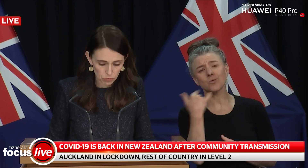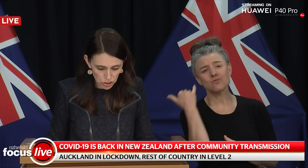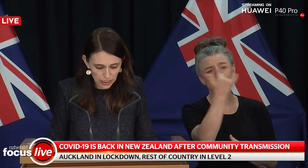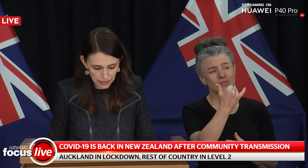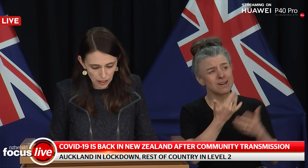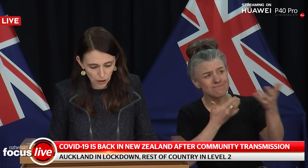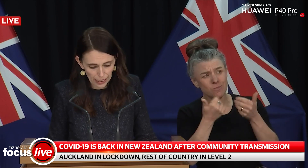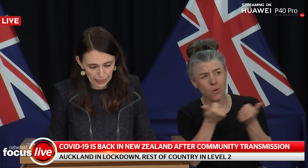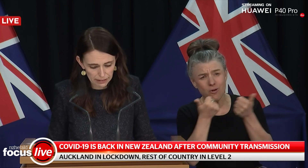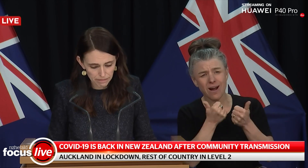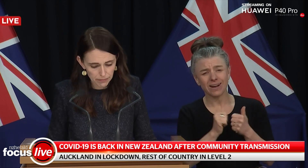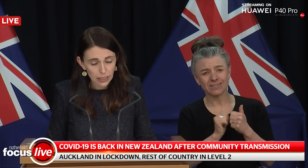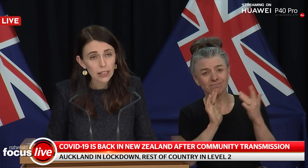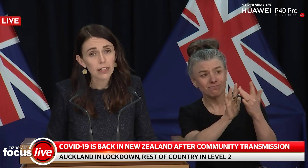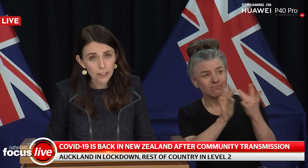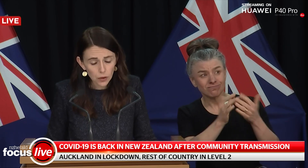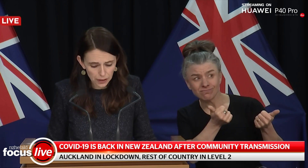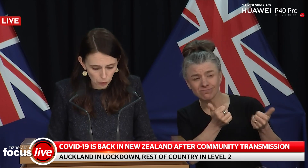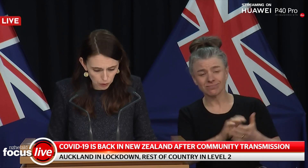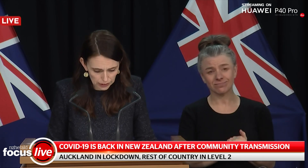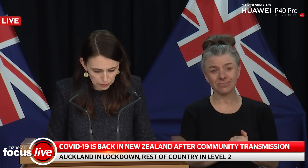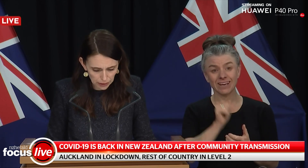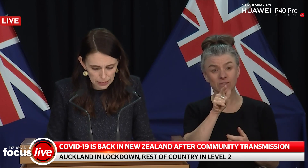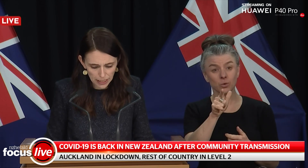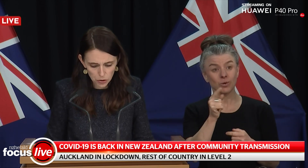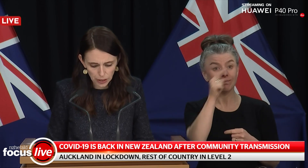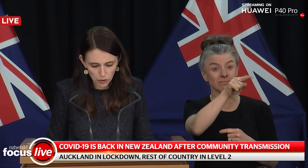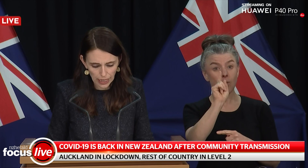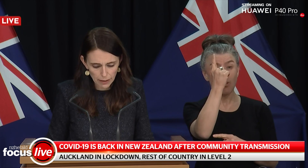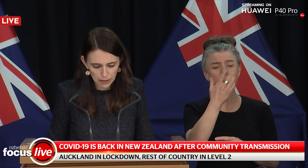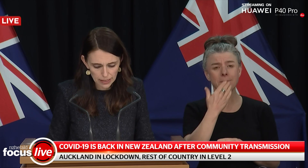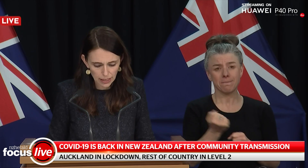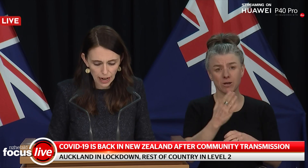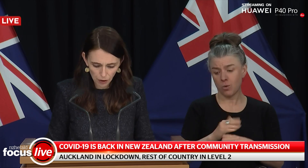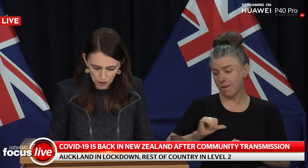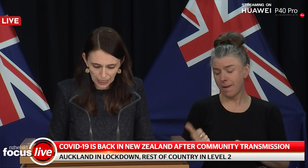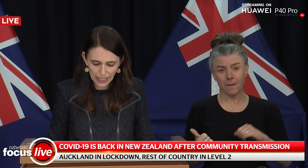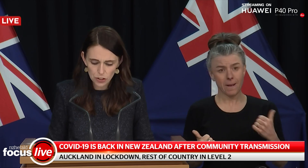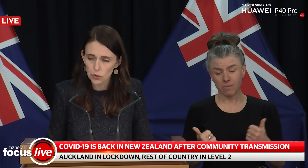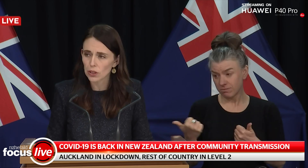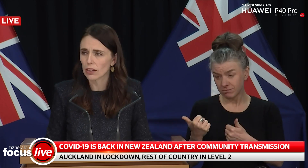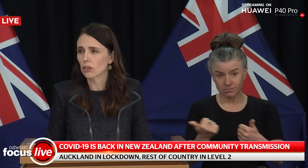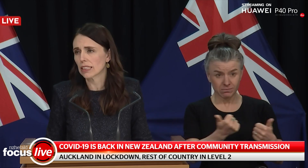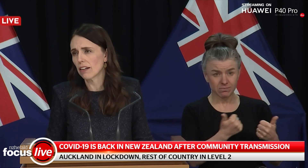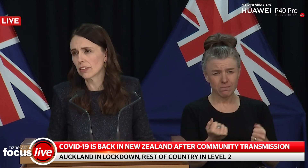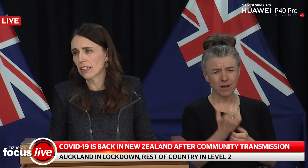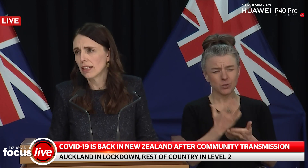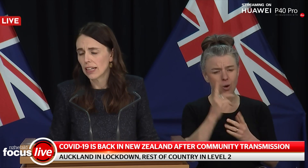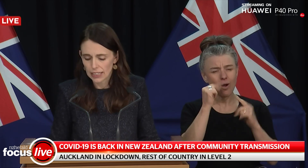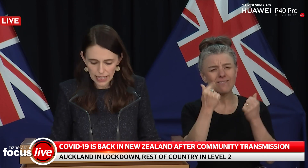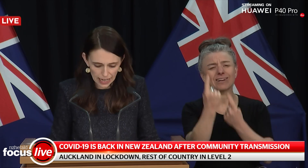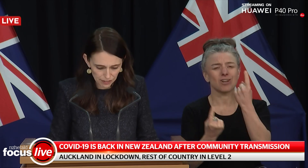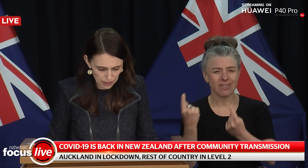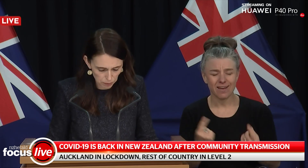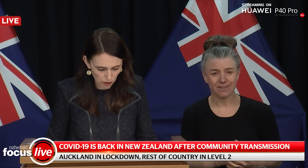out, check that they are OK. If you are in Auckland, please make sure that your neighbours are OK, ensure they are looked after